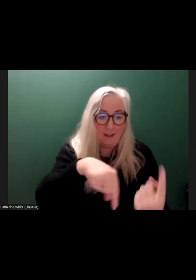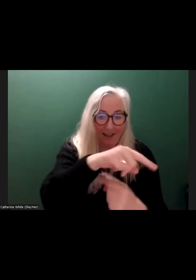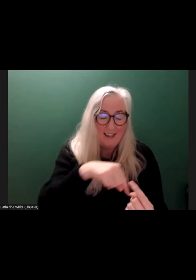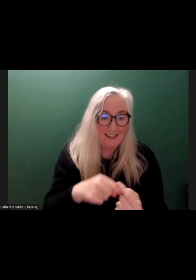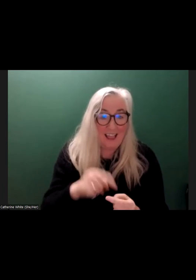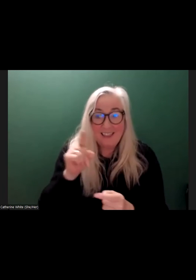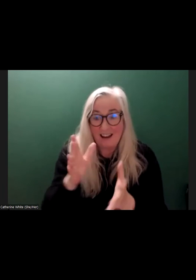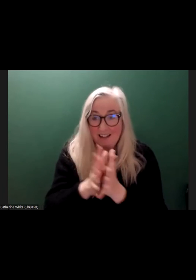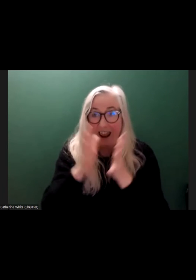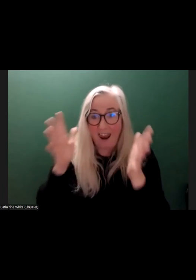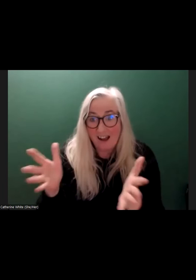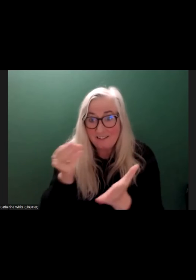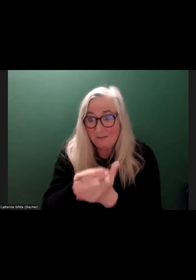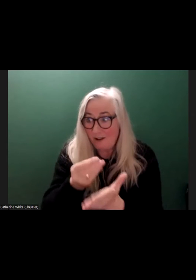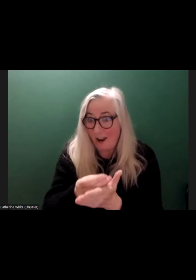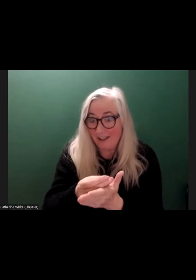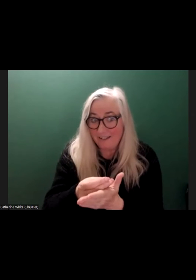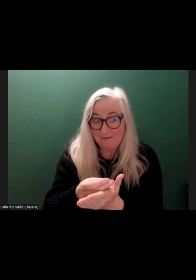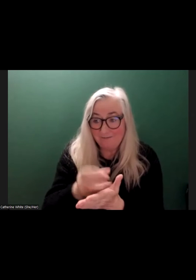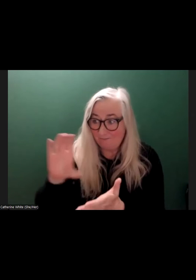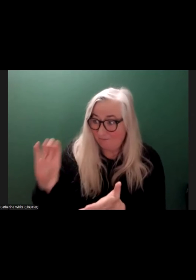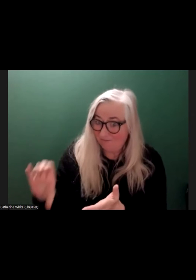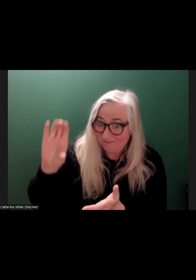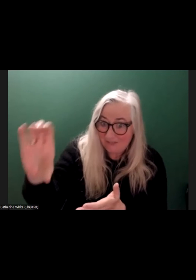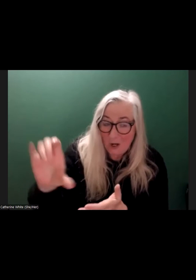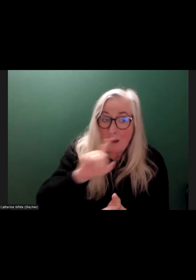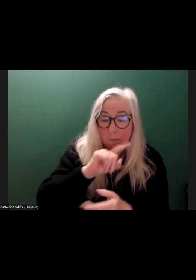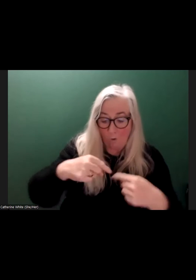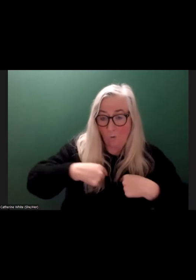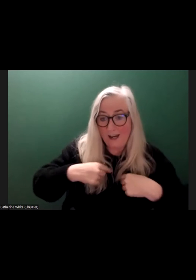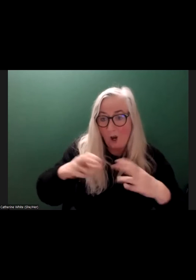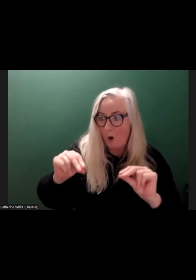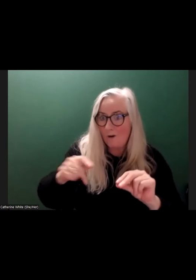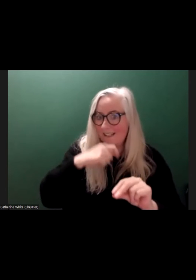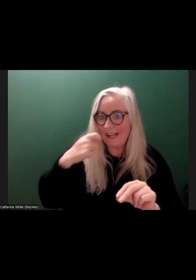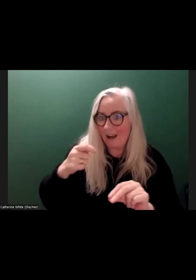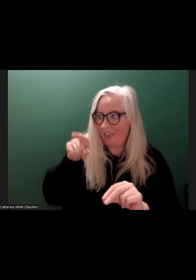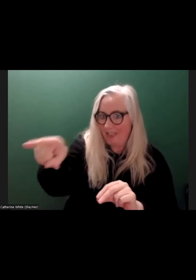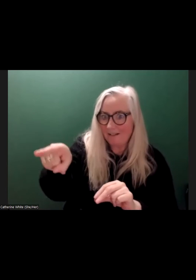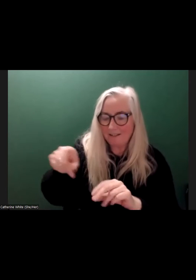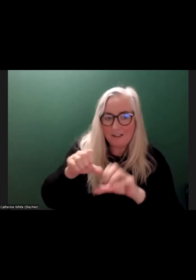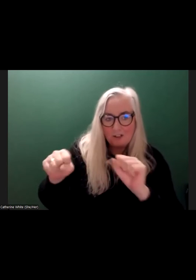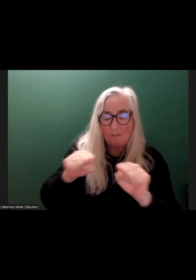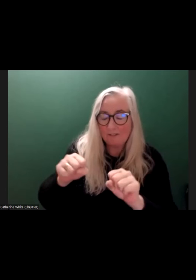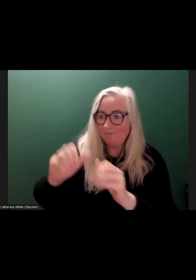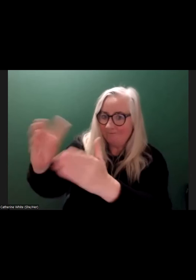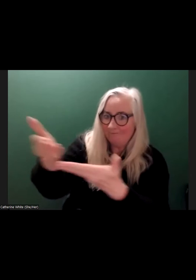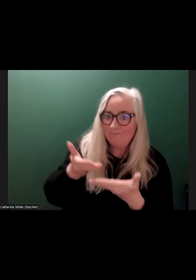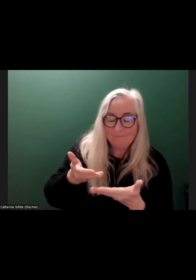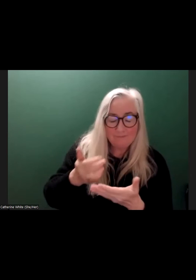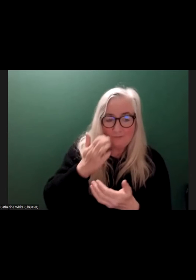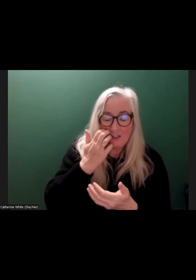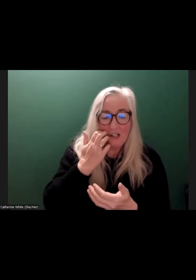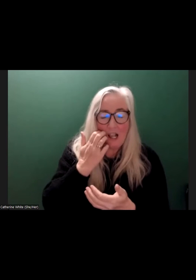That's a huge amount of money. That's a vast amount of money. But you have no say in how those services are. Normally, you do.